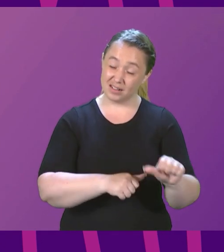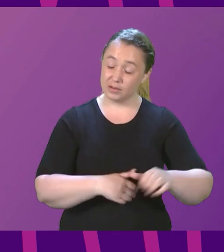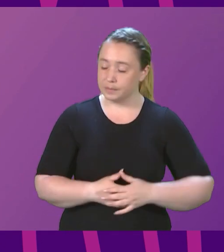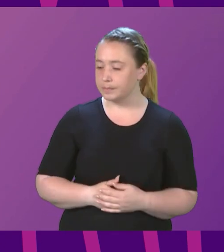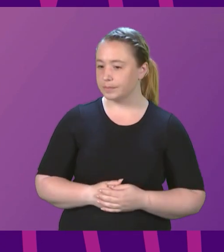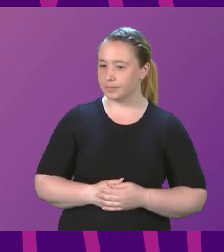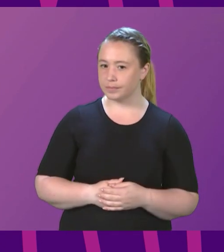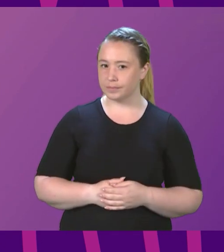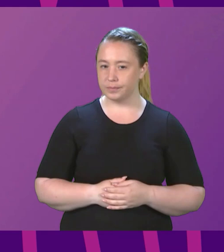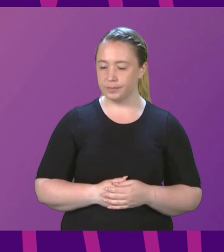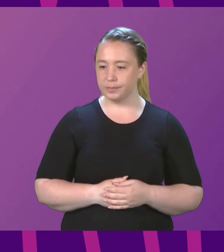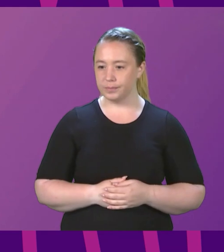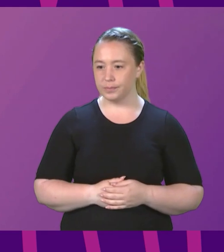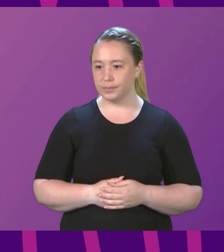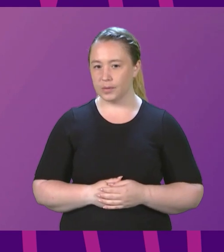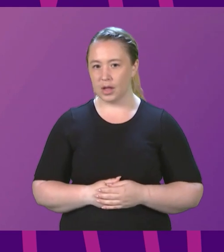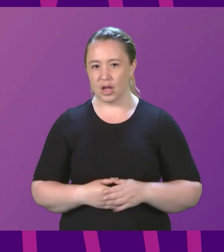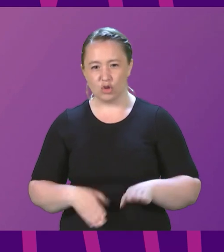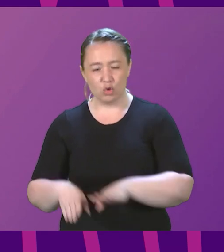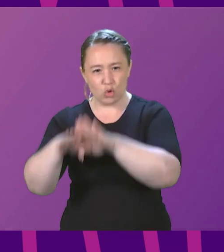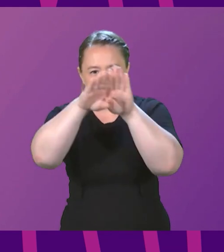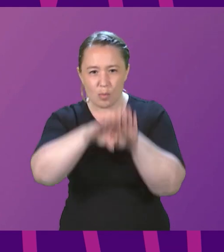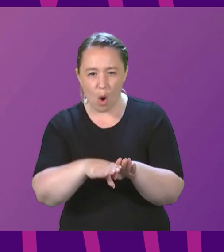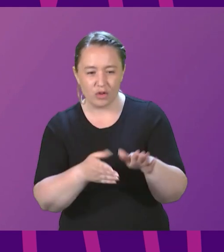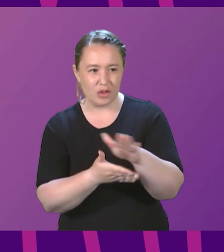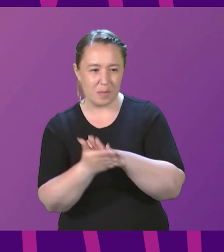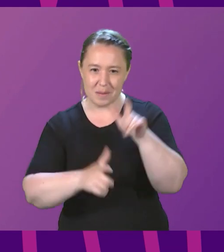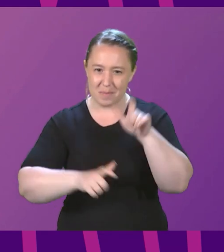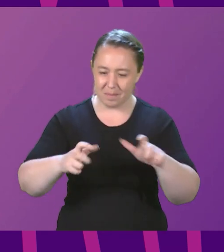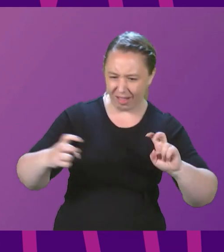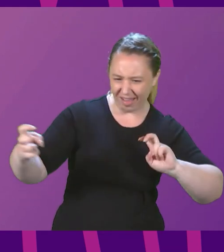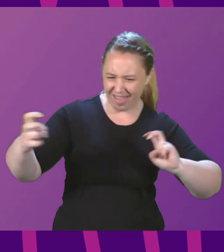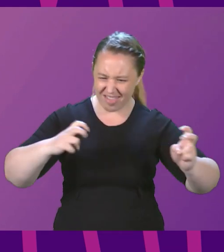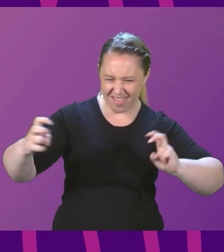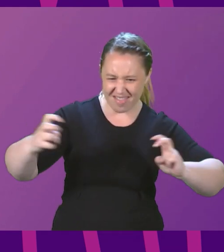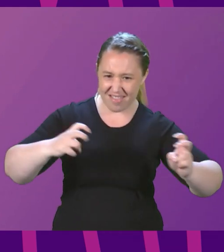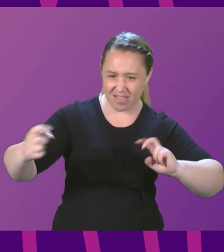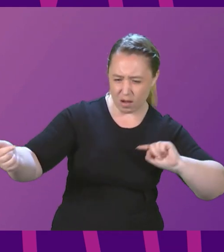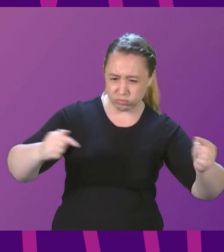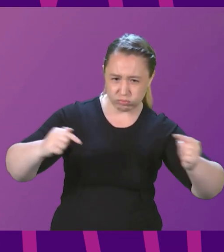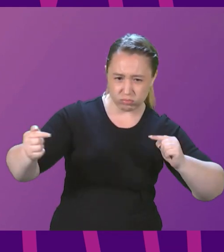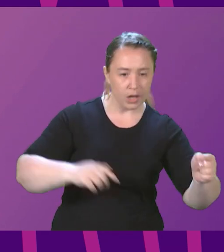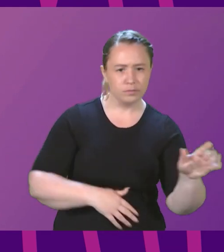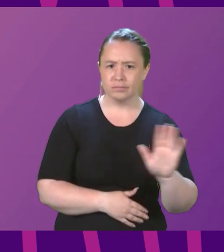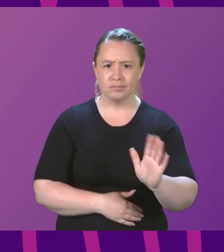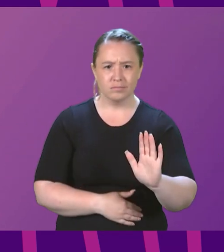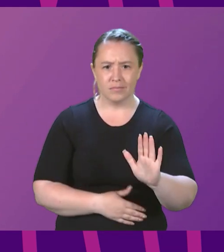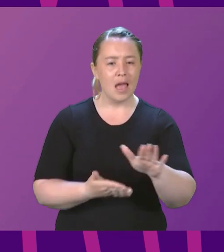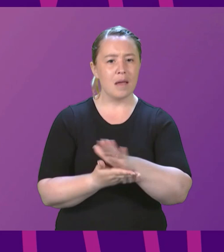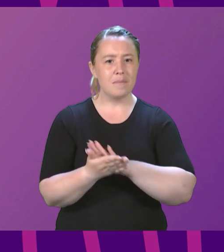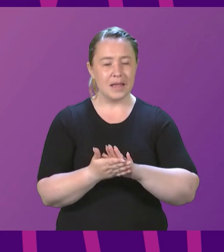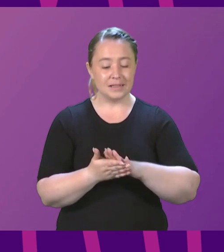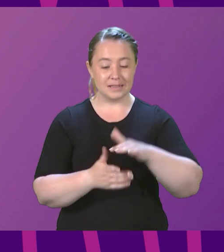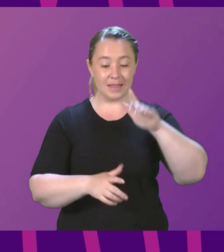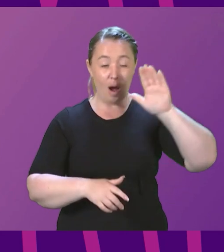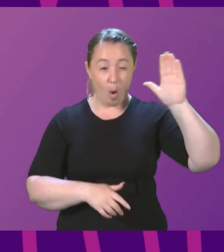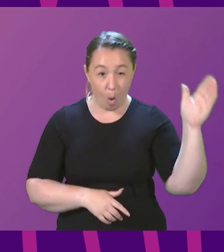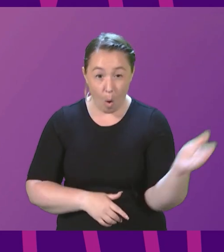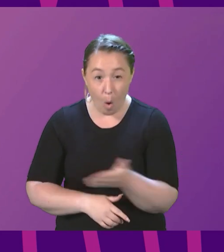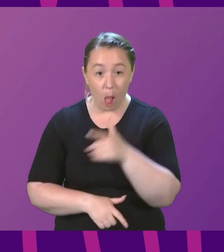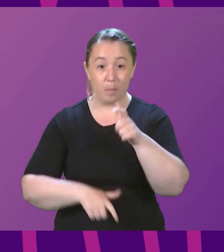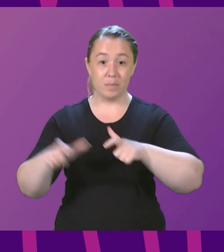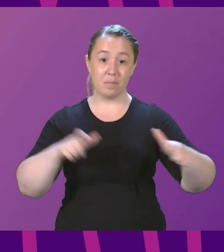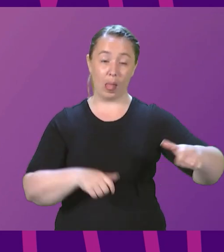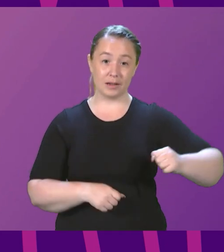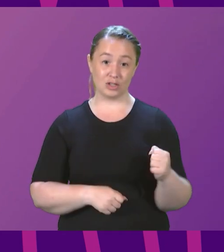Democracy, democracy is not pitting anyone against anyone. Democracy is allowing the people of the country, all of the people of the